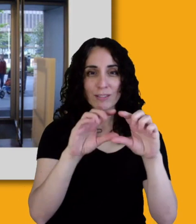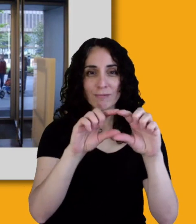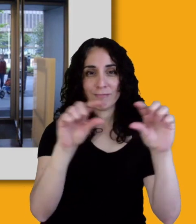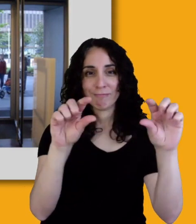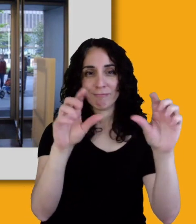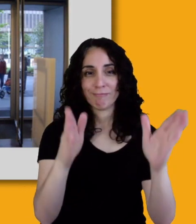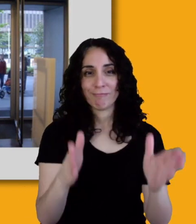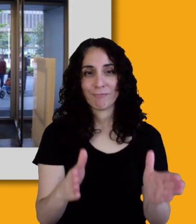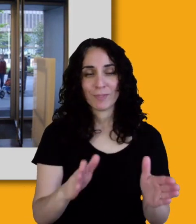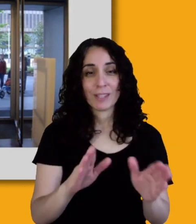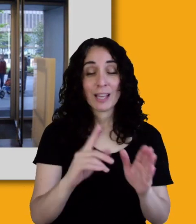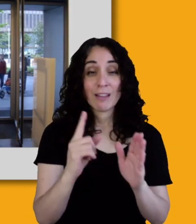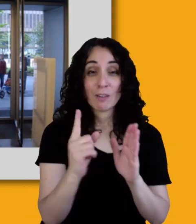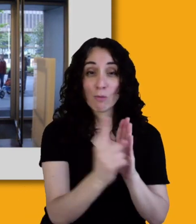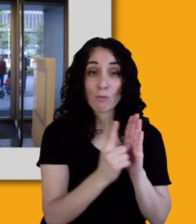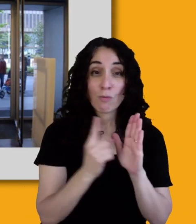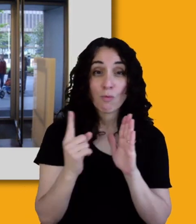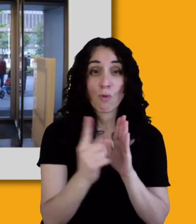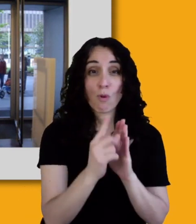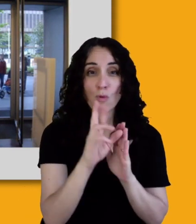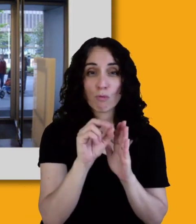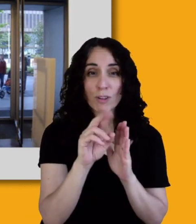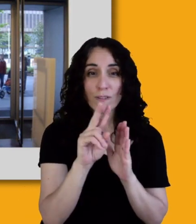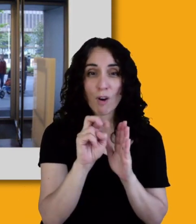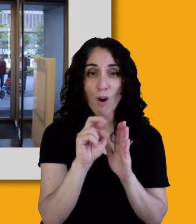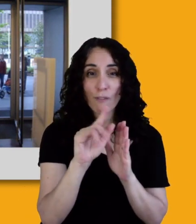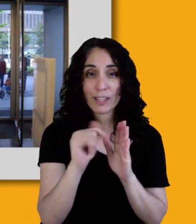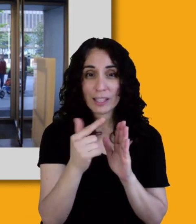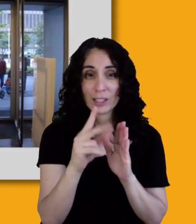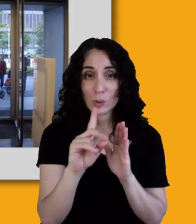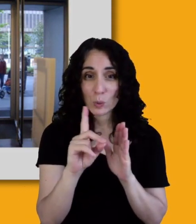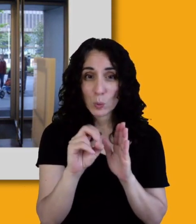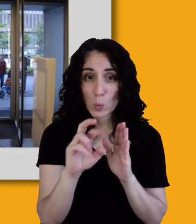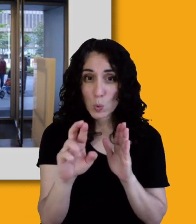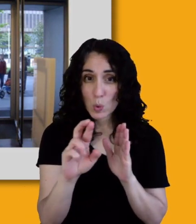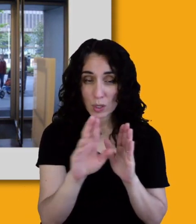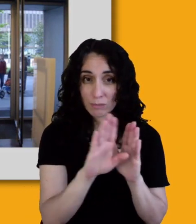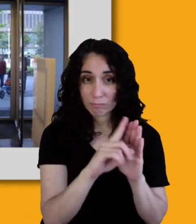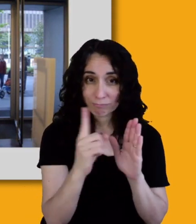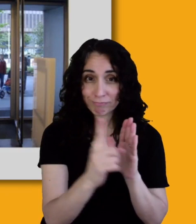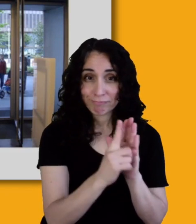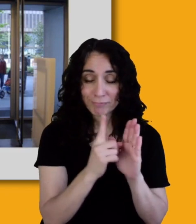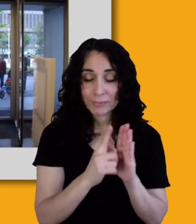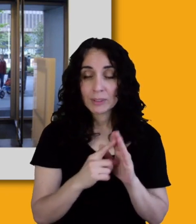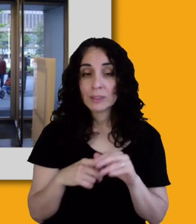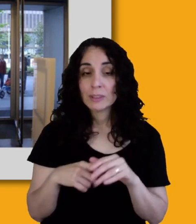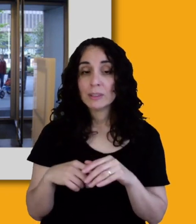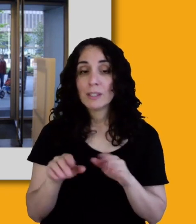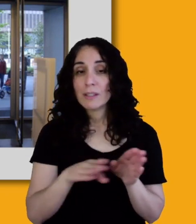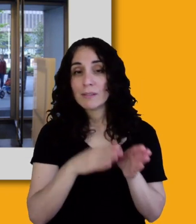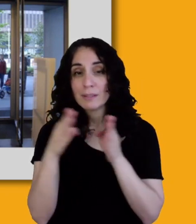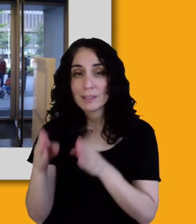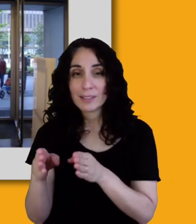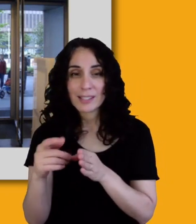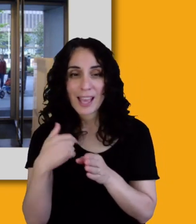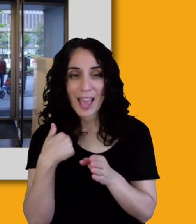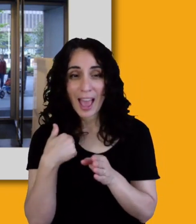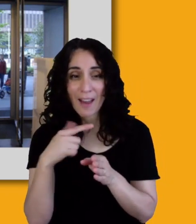has a revolving door there. And then next to it, it has the door for people who use wheelchairs to come in and out, but it's the